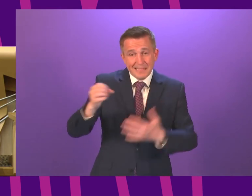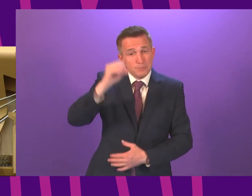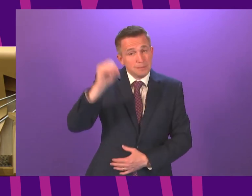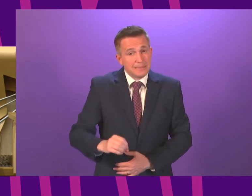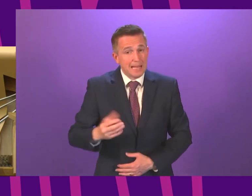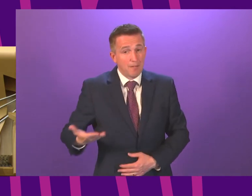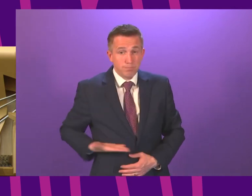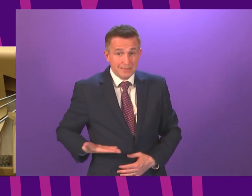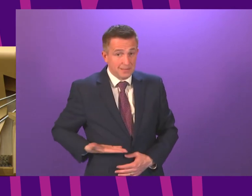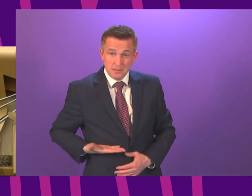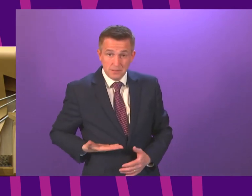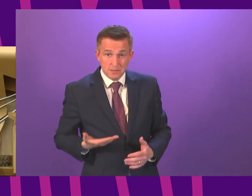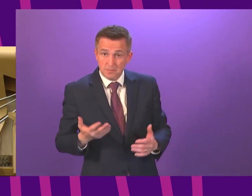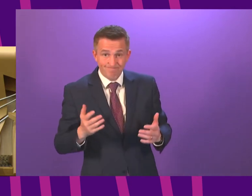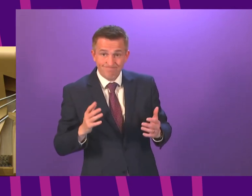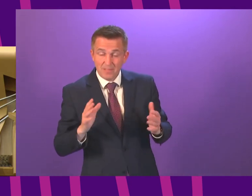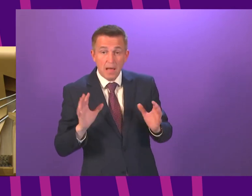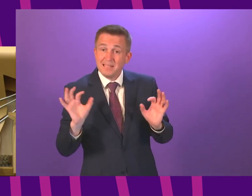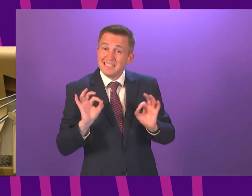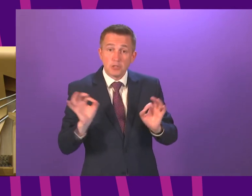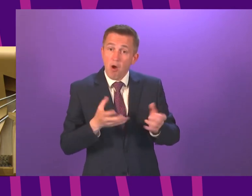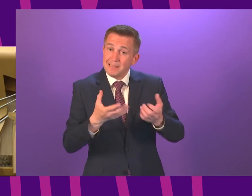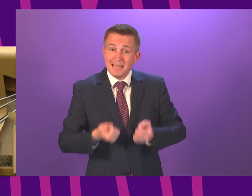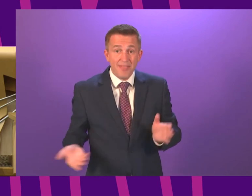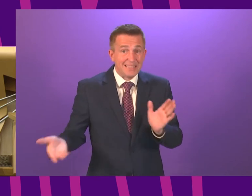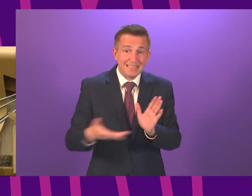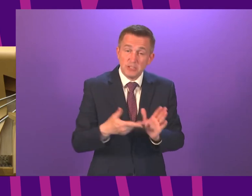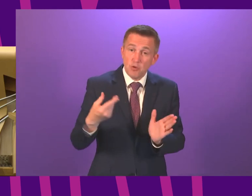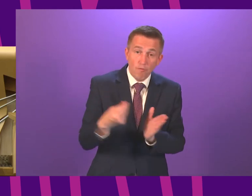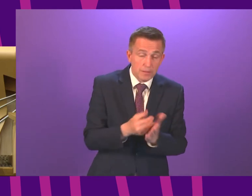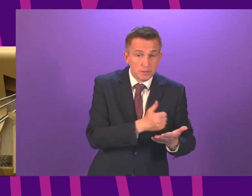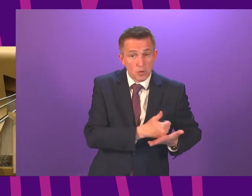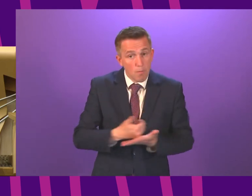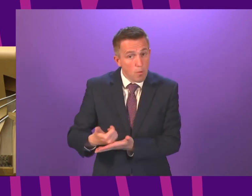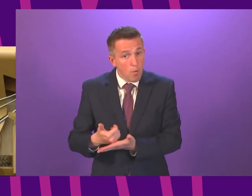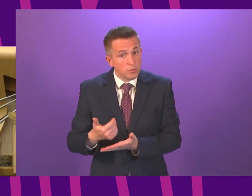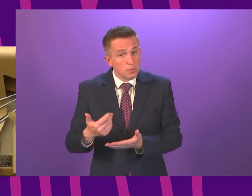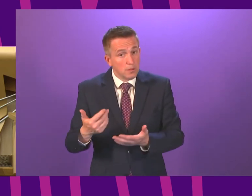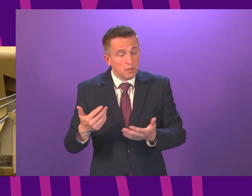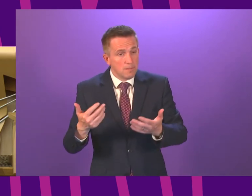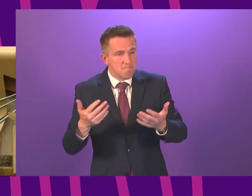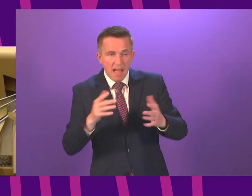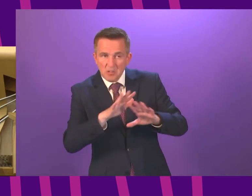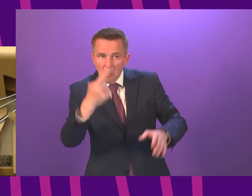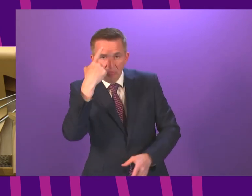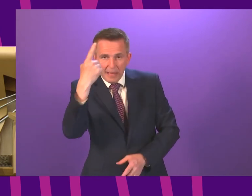did not qualify for additional support and I didn't get the impression that this had registered with the government when it was raised